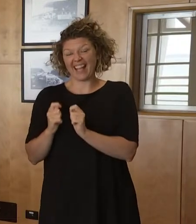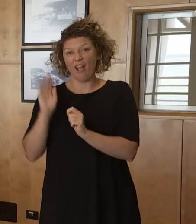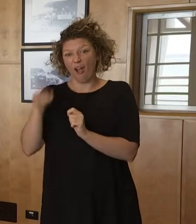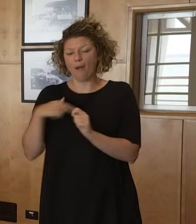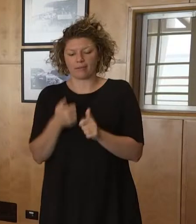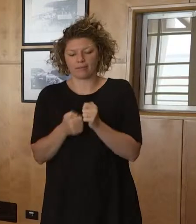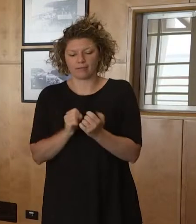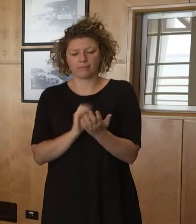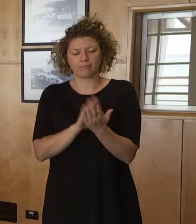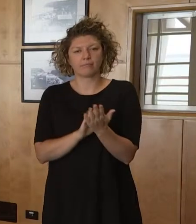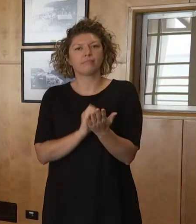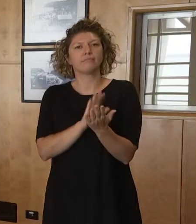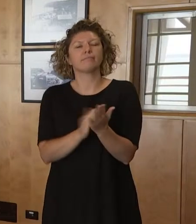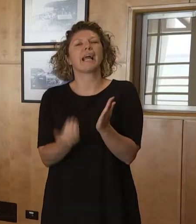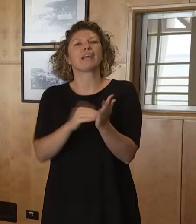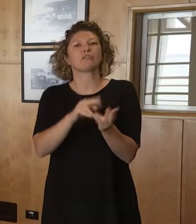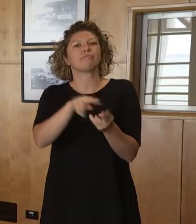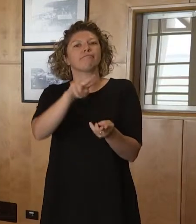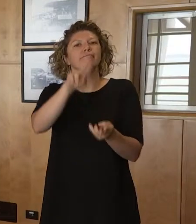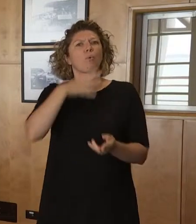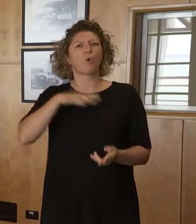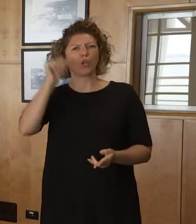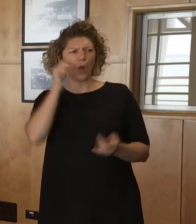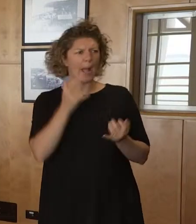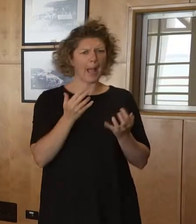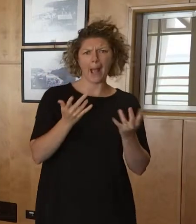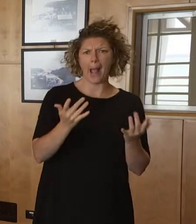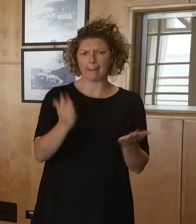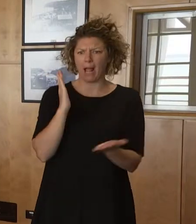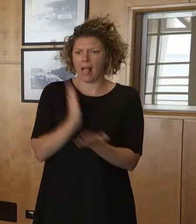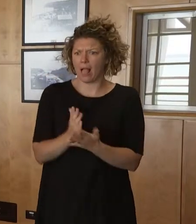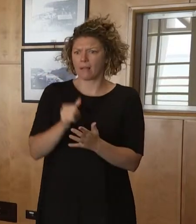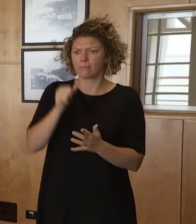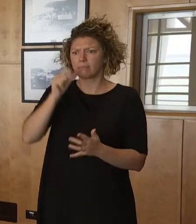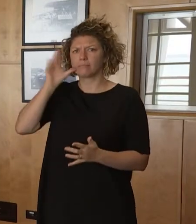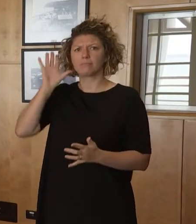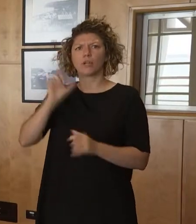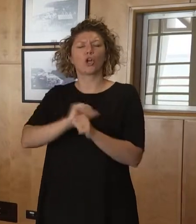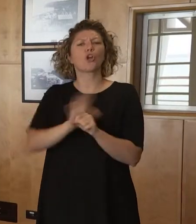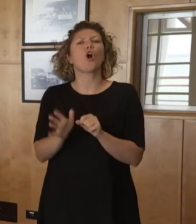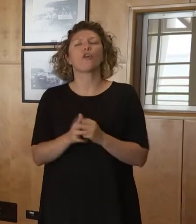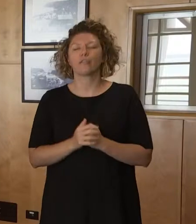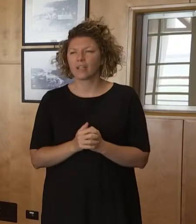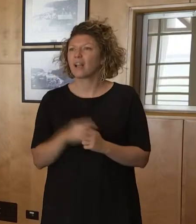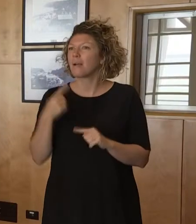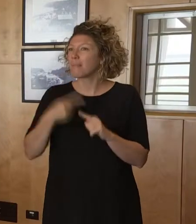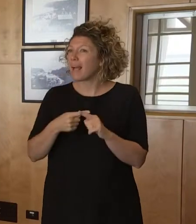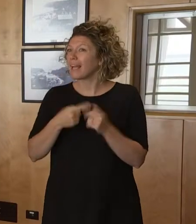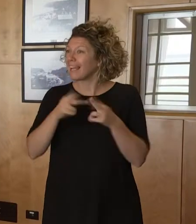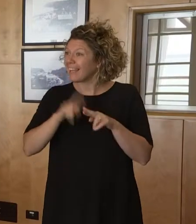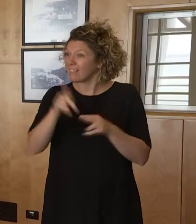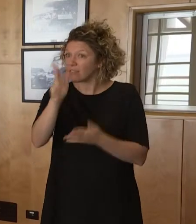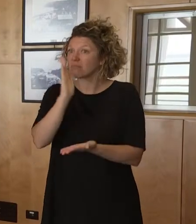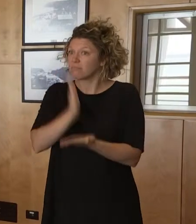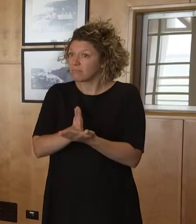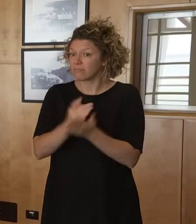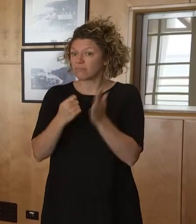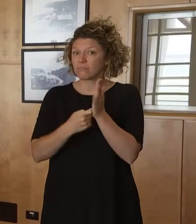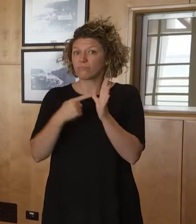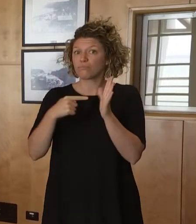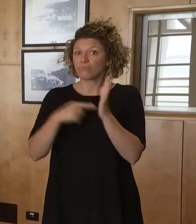so that people can understand the cases in the last few days and again just remind people if you do get that positive rat test